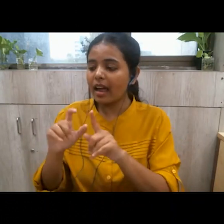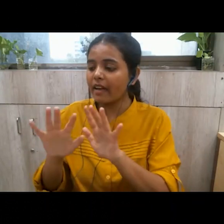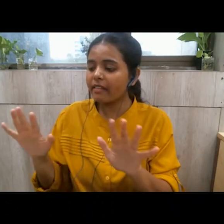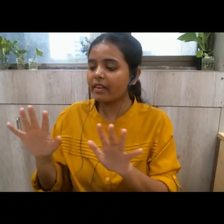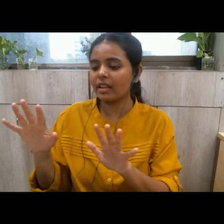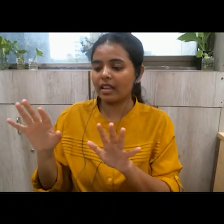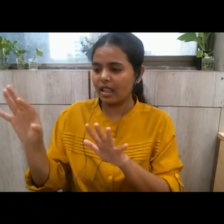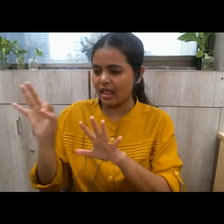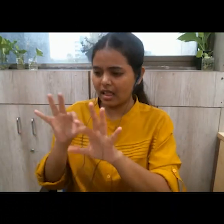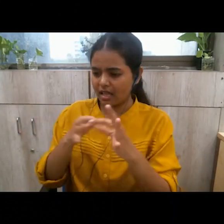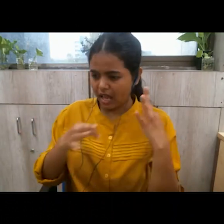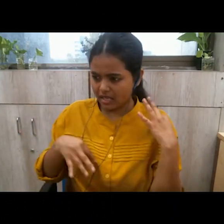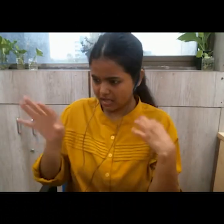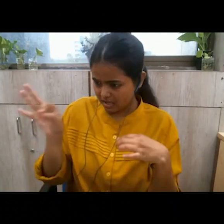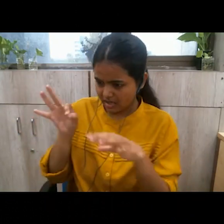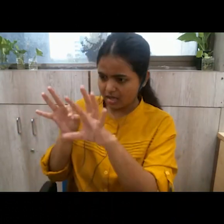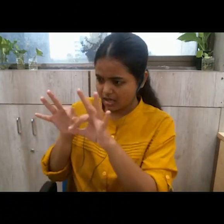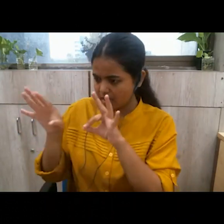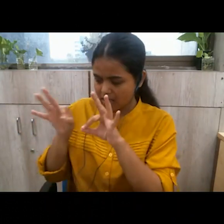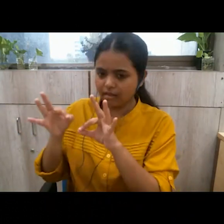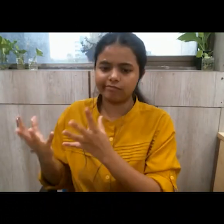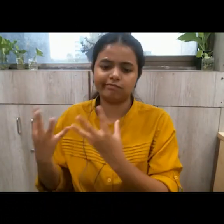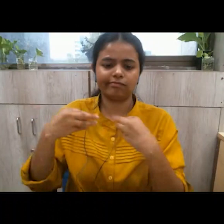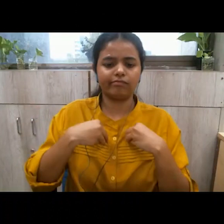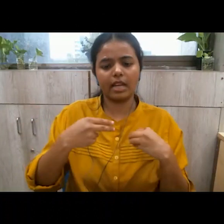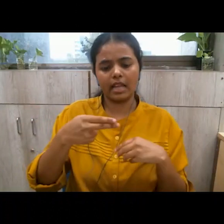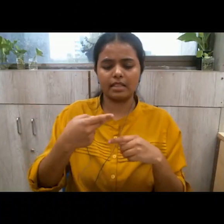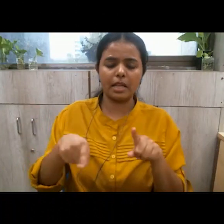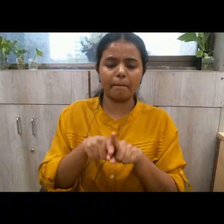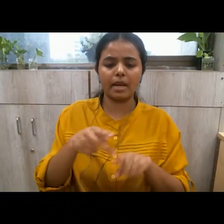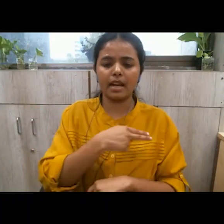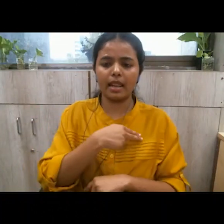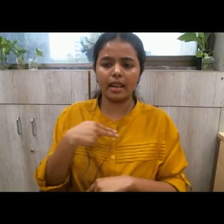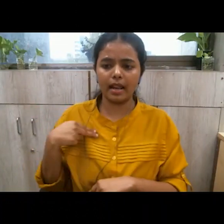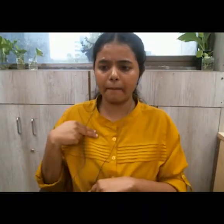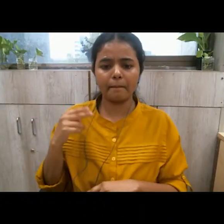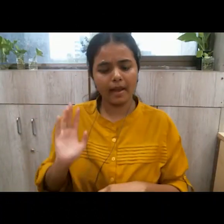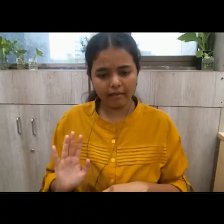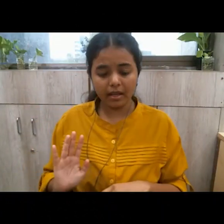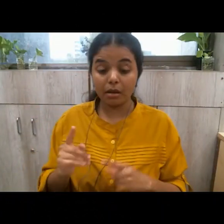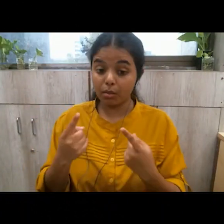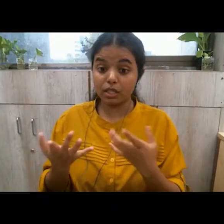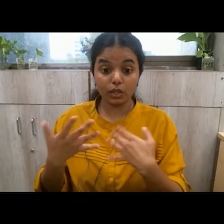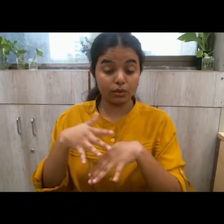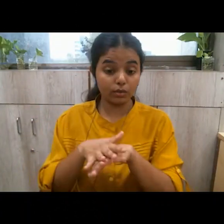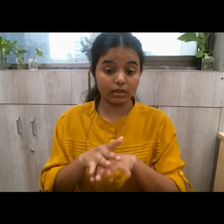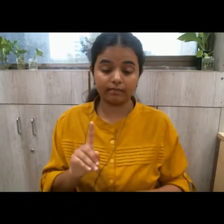then i will be identified by those identities those are not inclusionary in nature